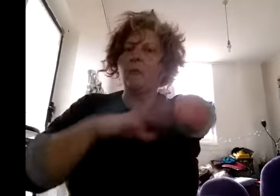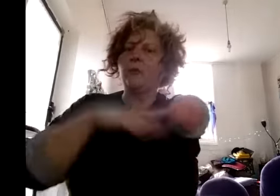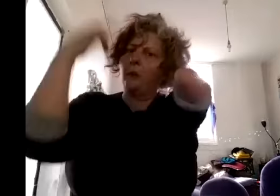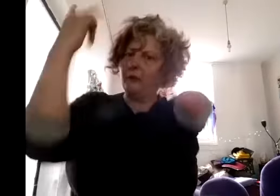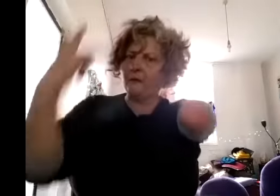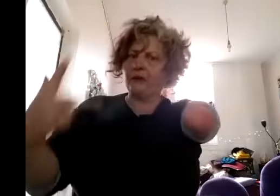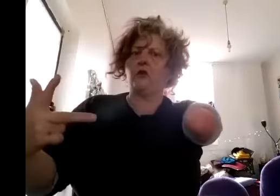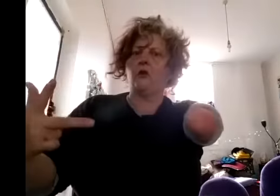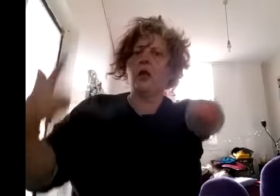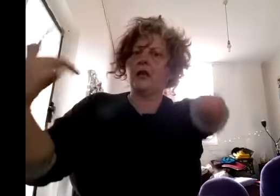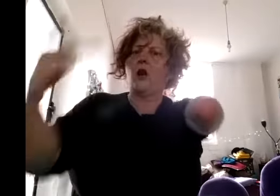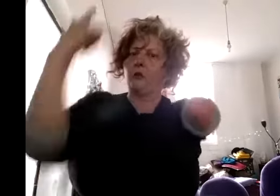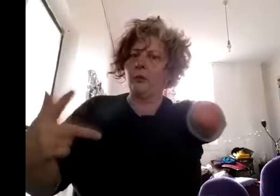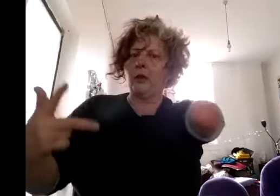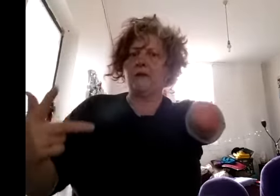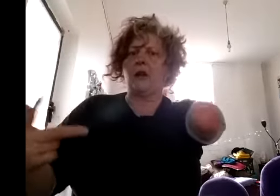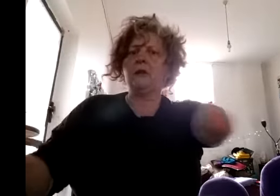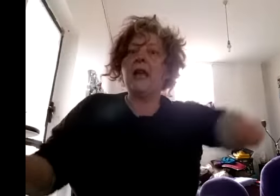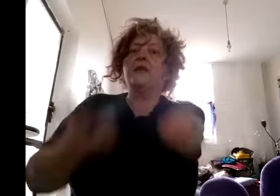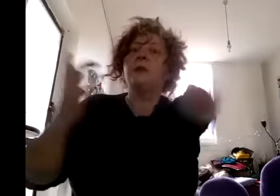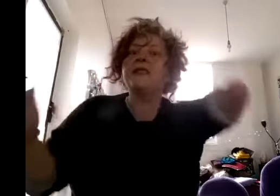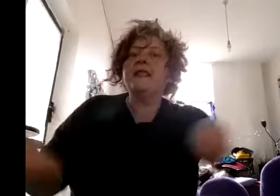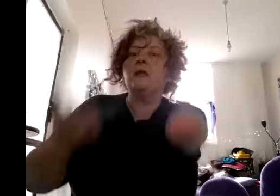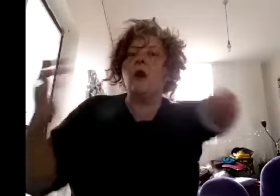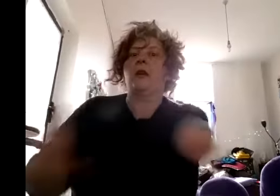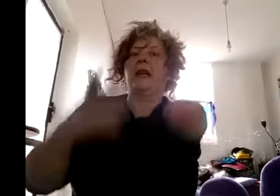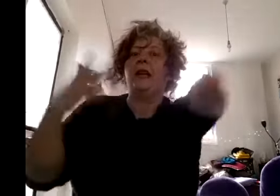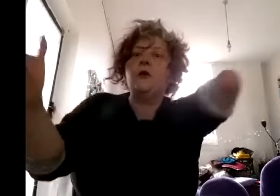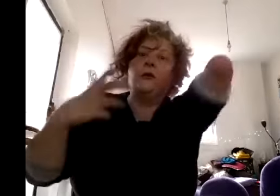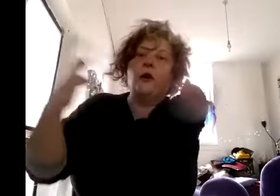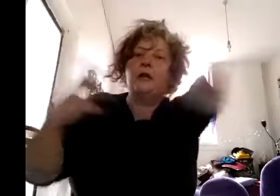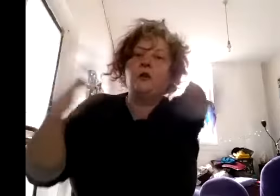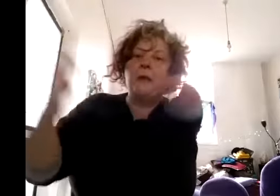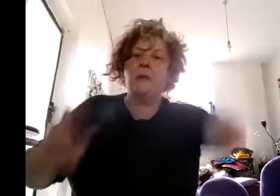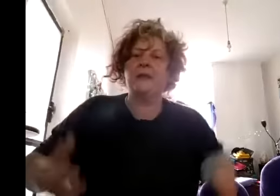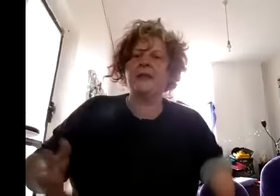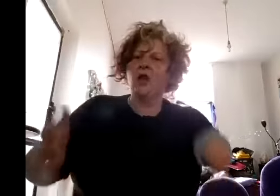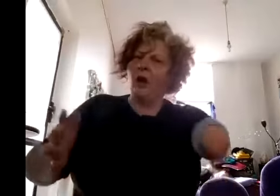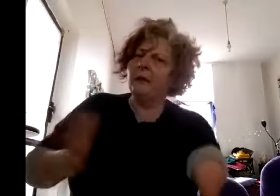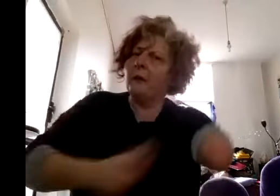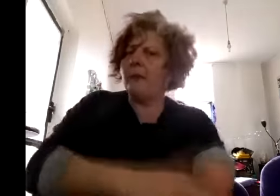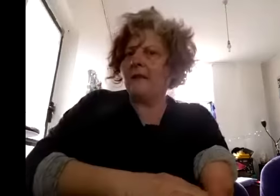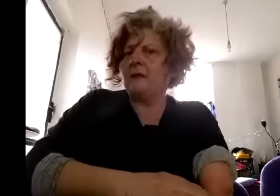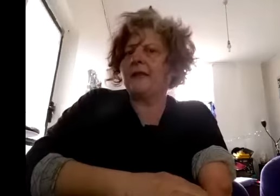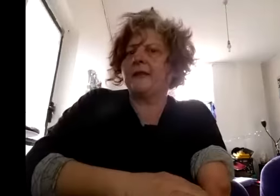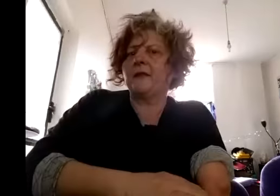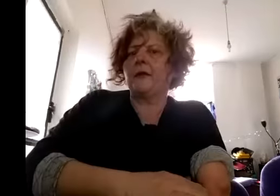you know professional and cultural profile and who are still operating and drawing in new members I think we beat the rest of Australia